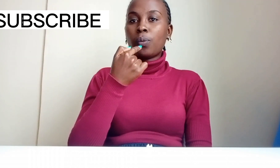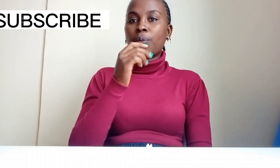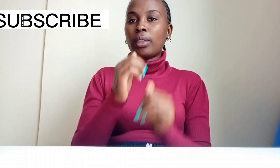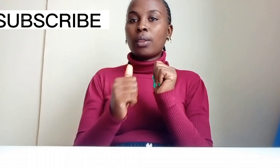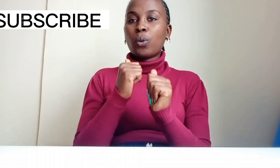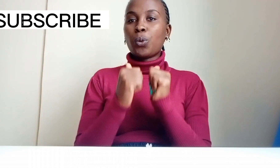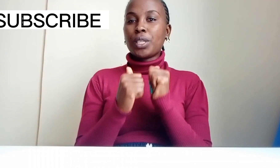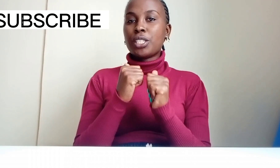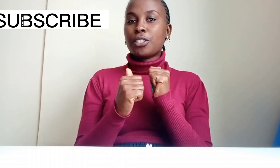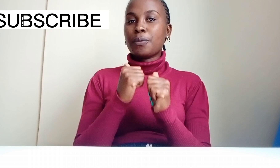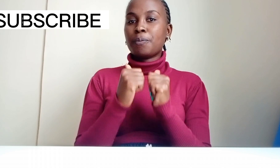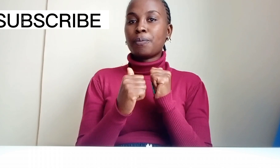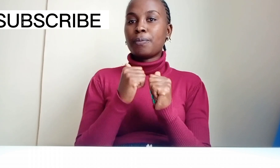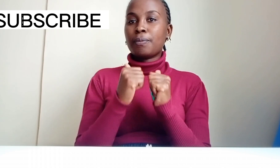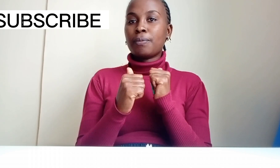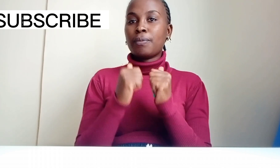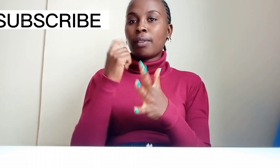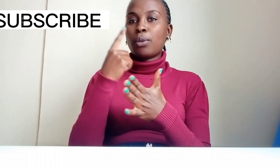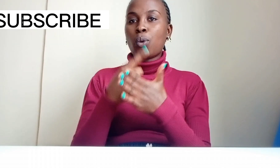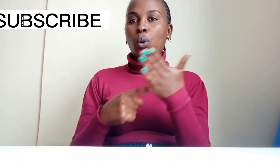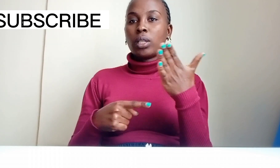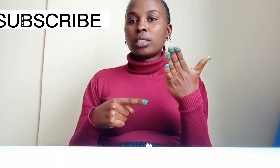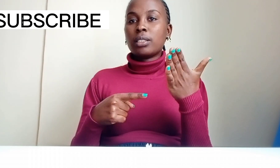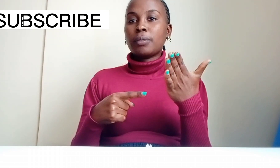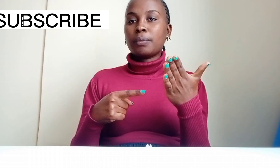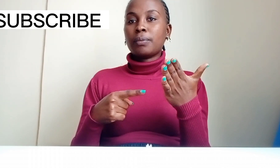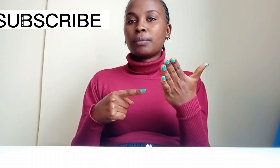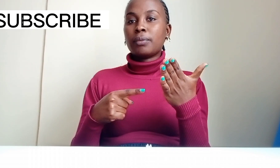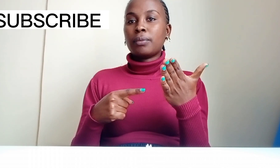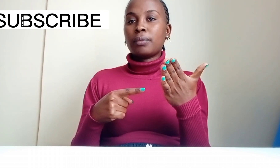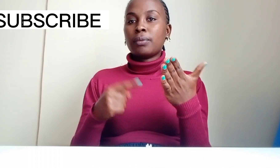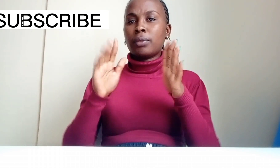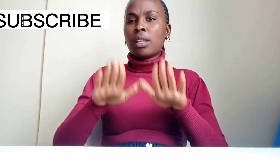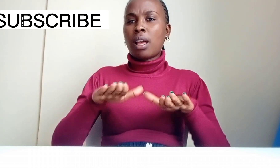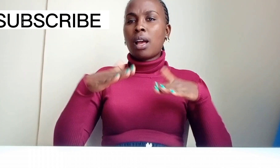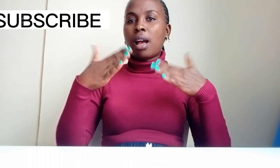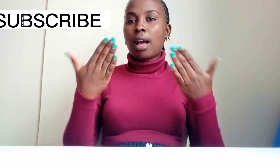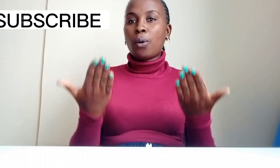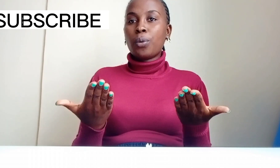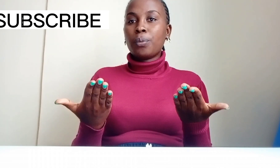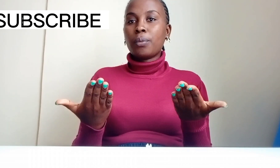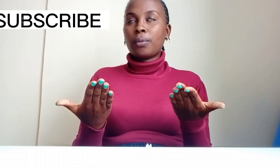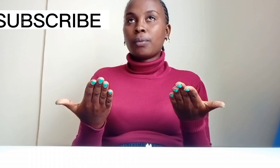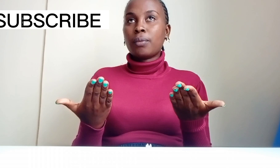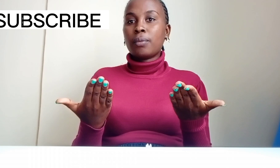which what what how how there